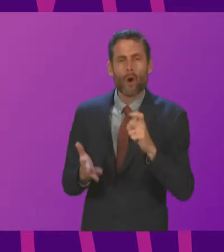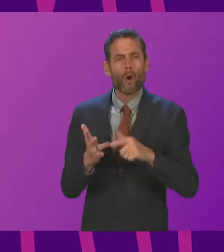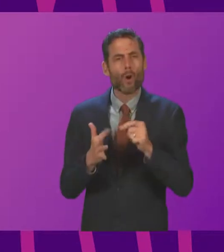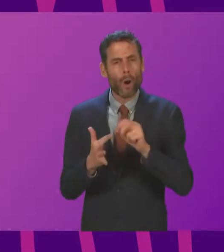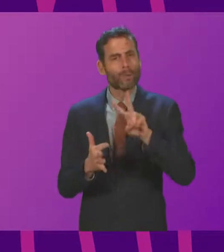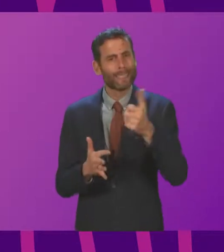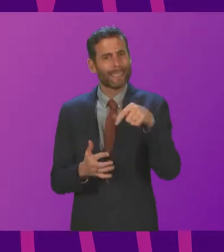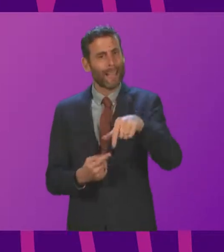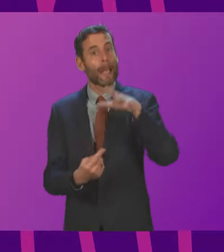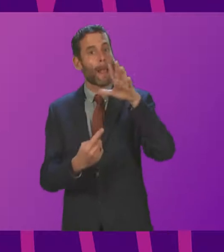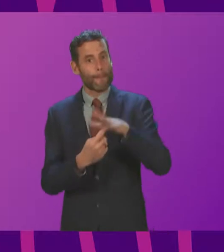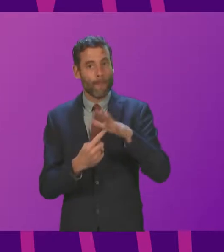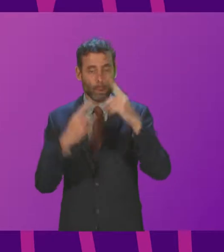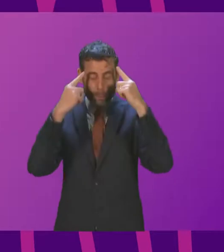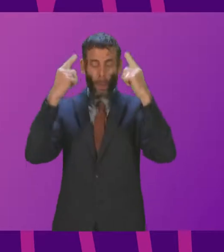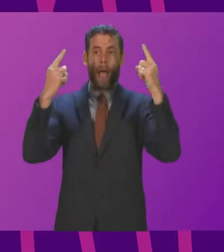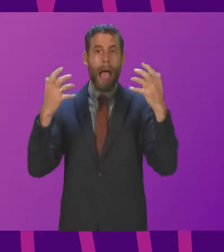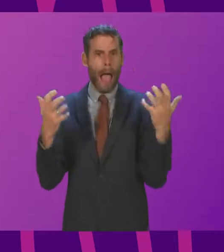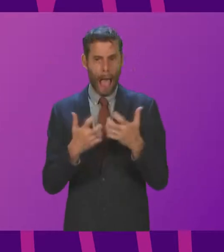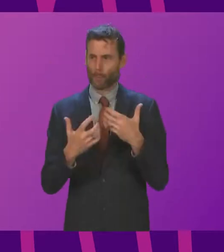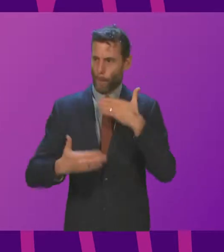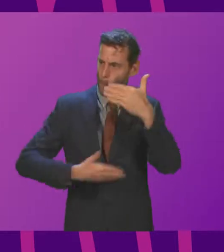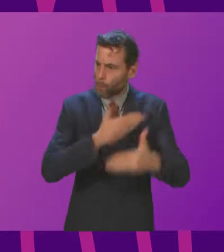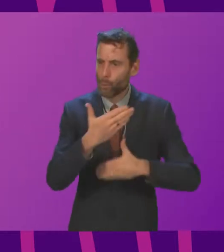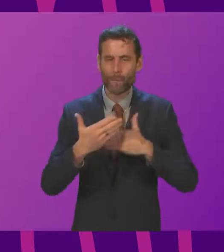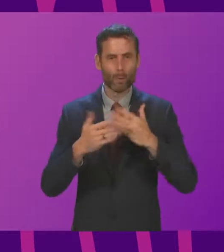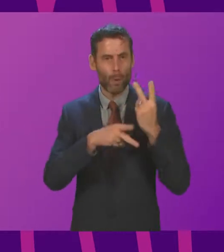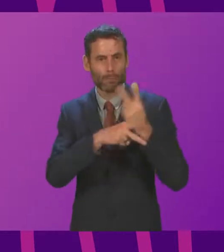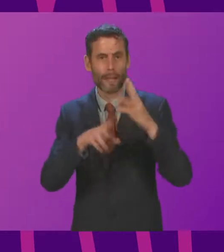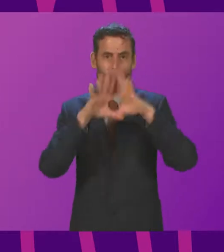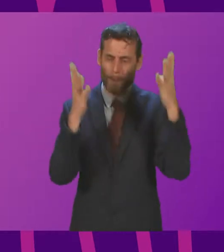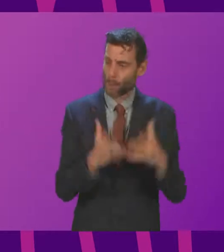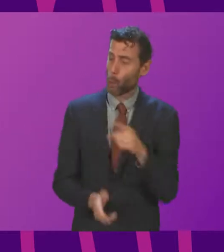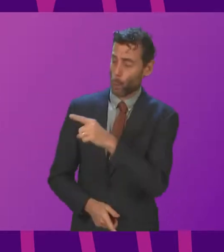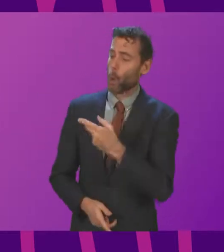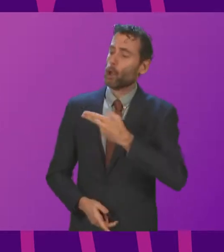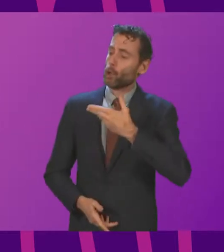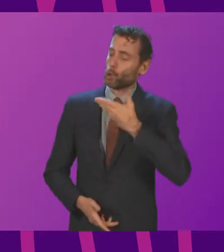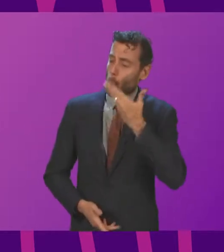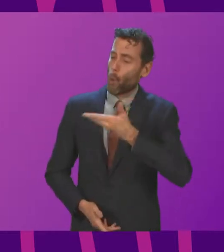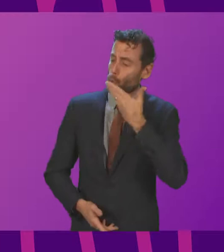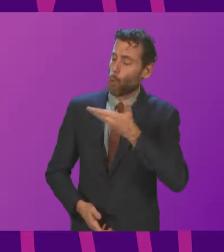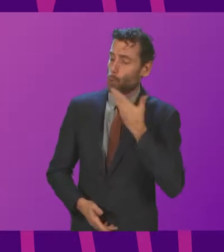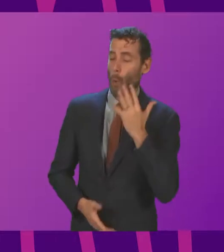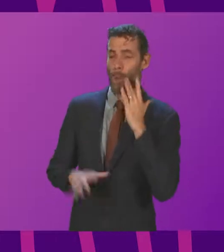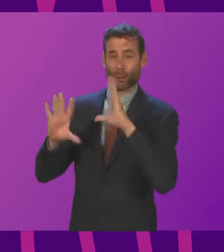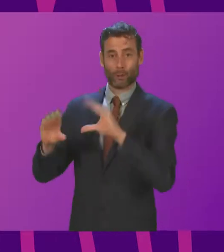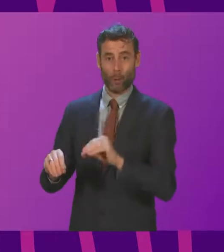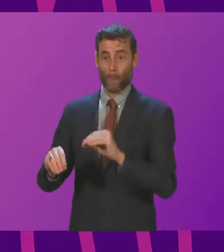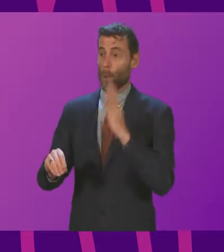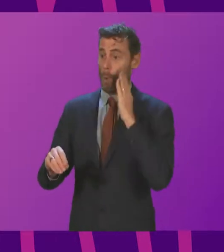together to stop a climate catastrophe. So when will Nicola Sturgeon stop talking about the credible action and start delivering it?